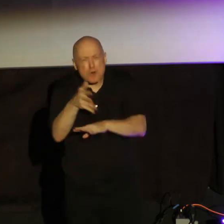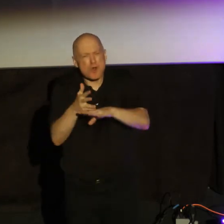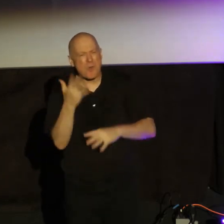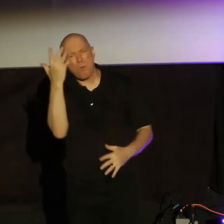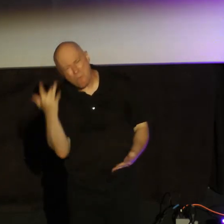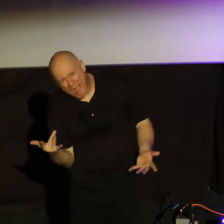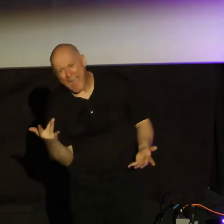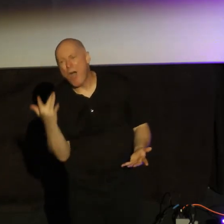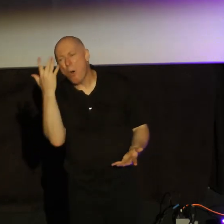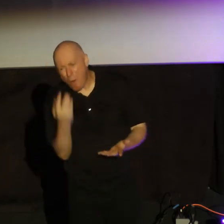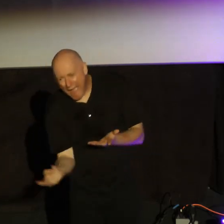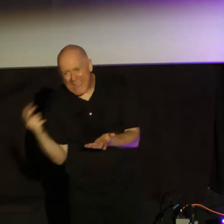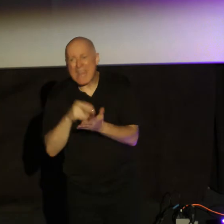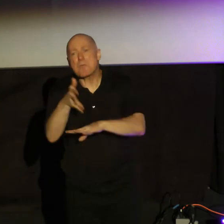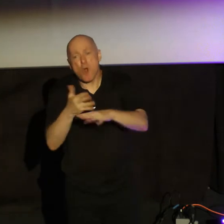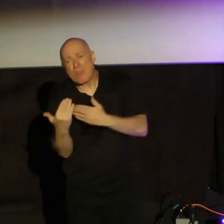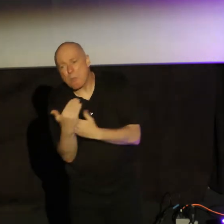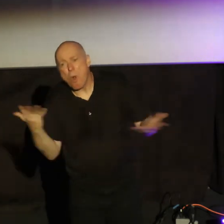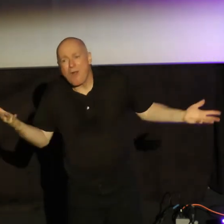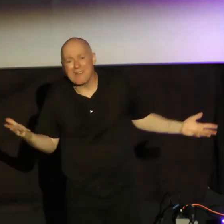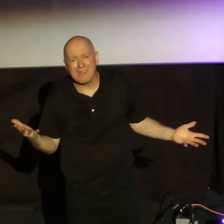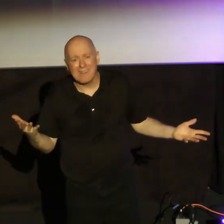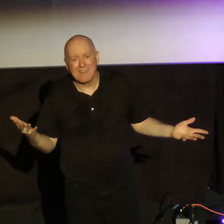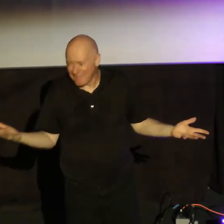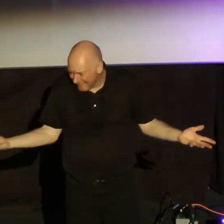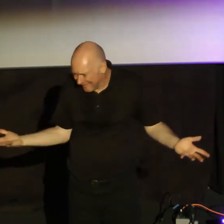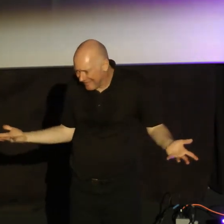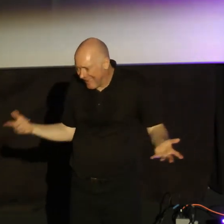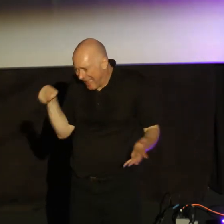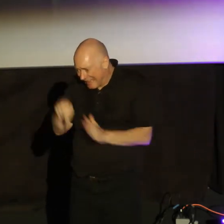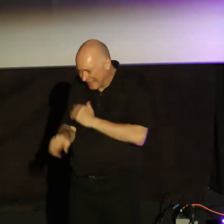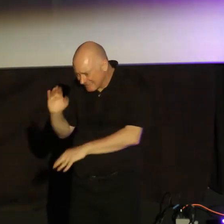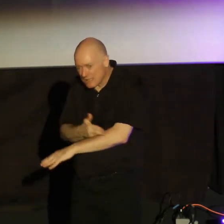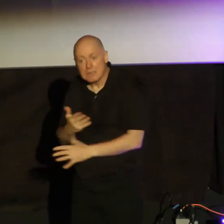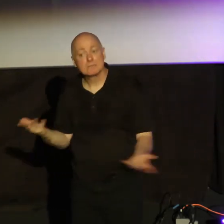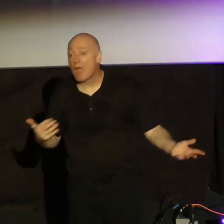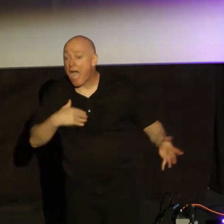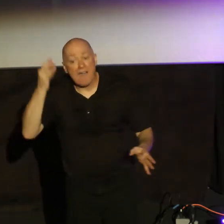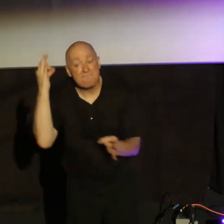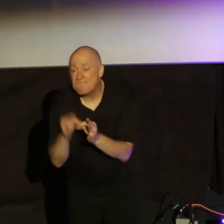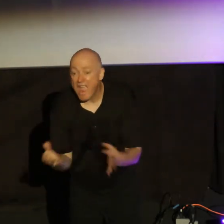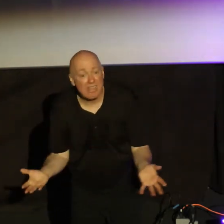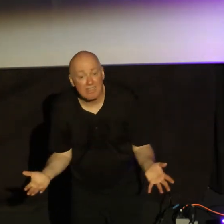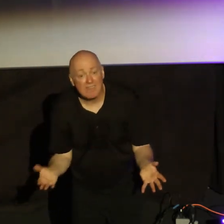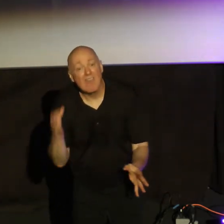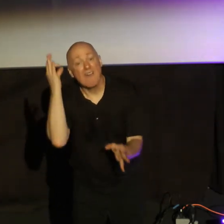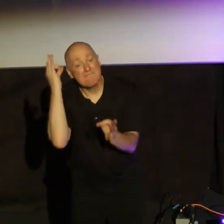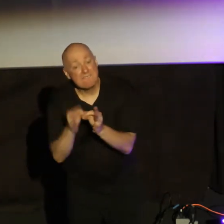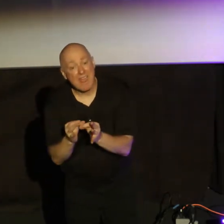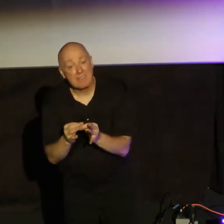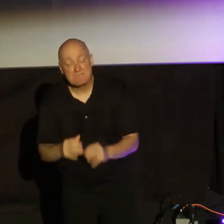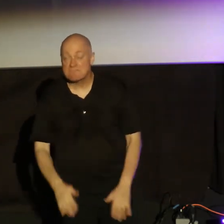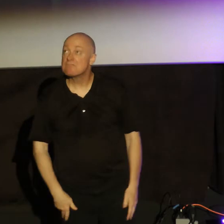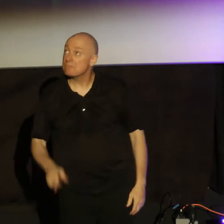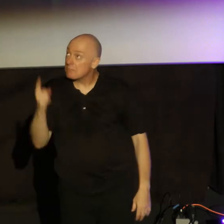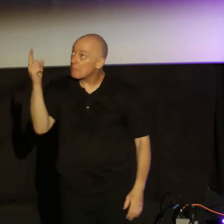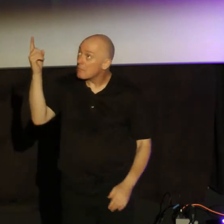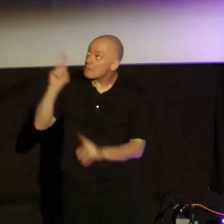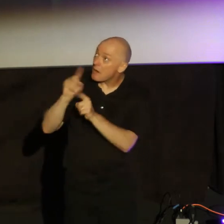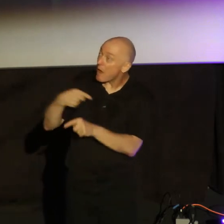Why would he get up early in the morning? It's incredible. because of his faith, right? It's causing him to work. Now